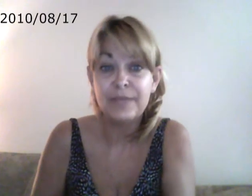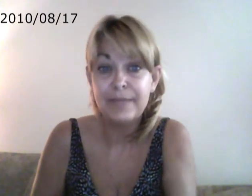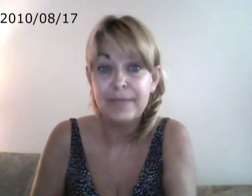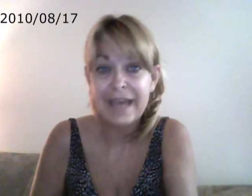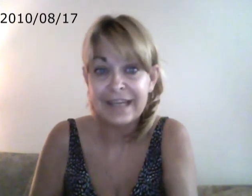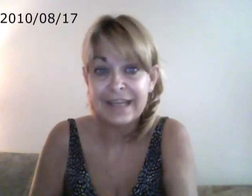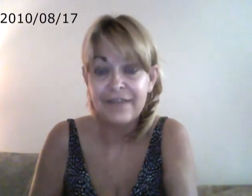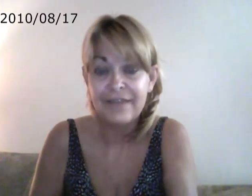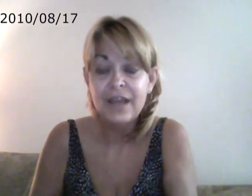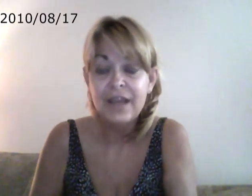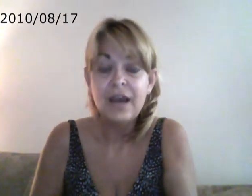it bad enough.